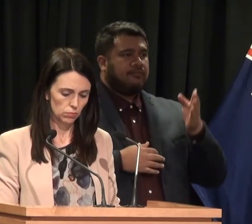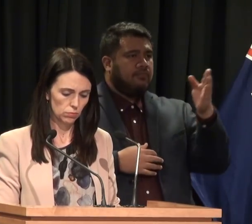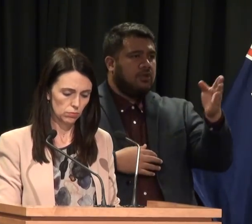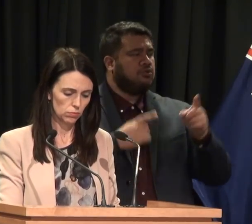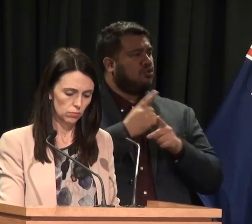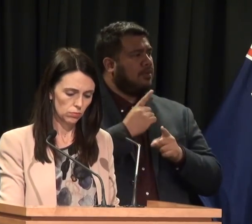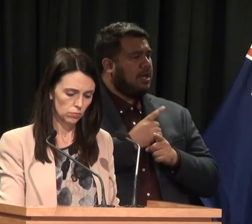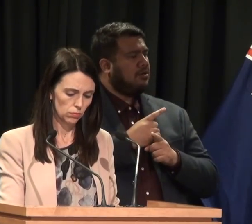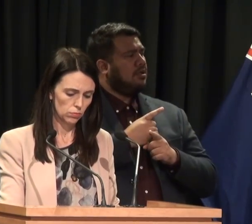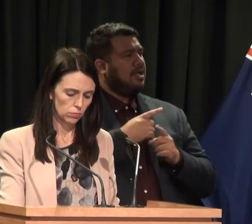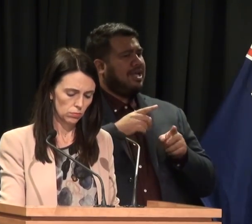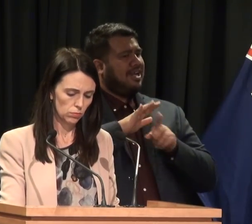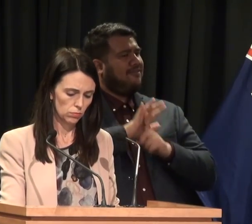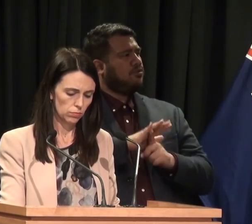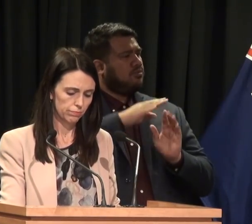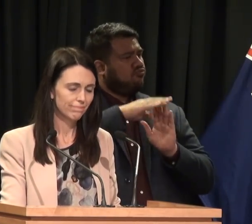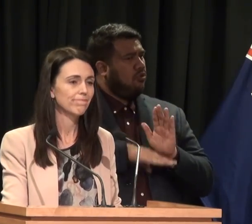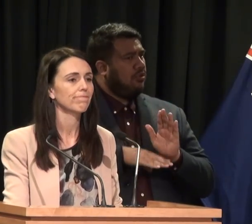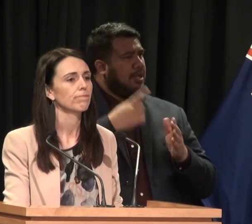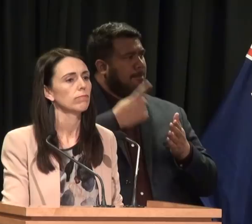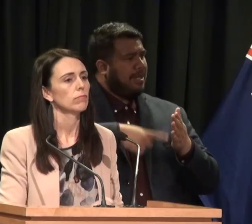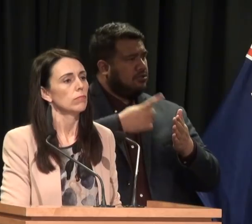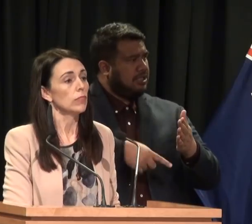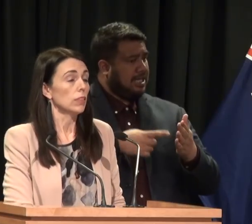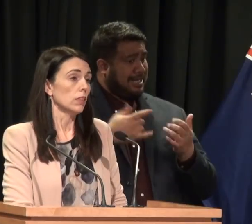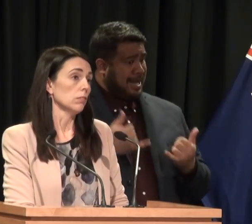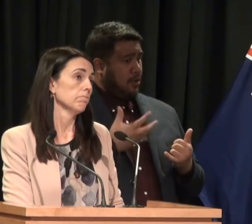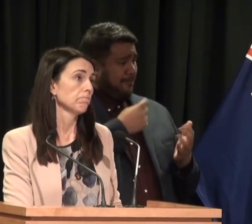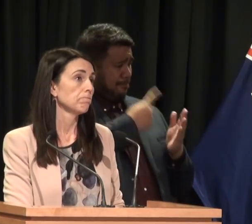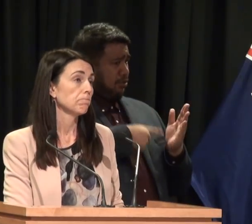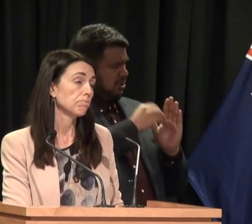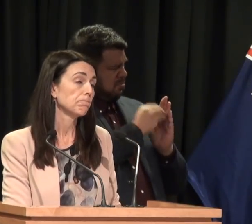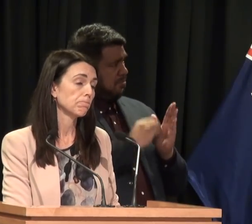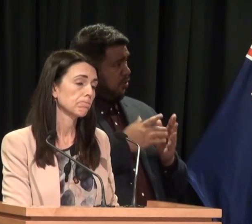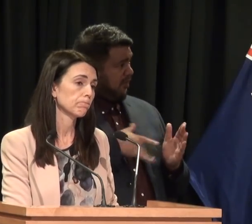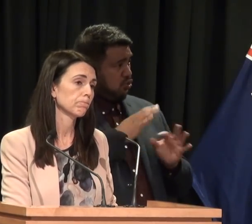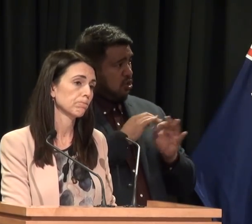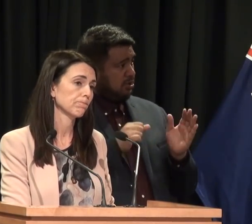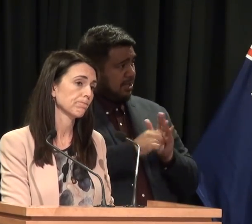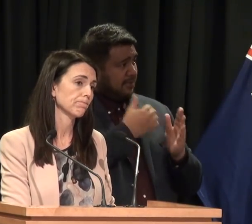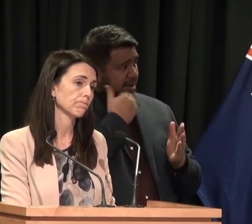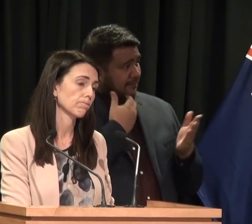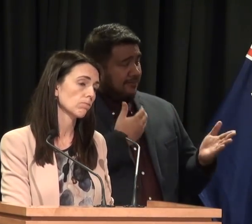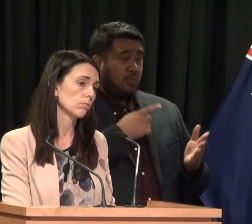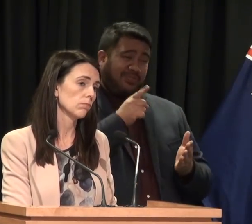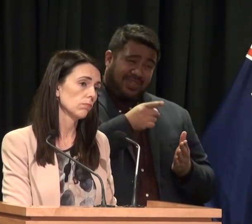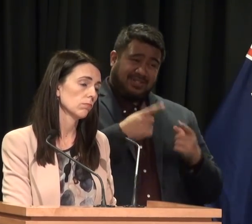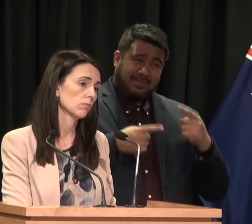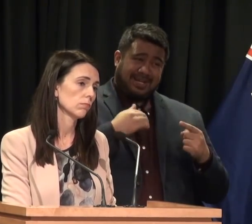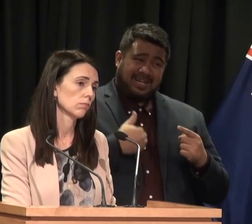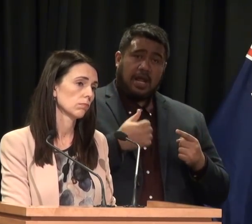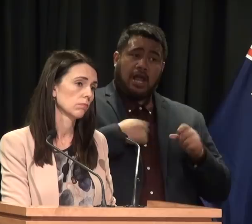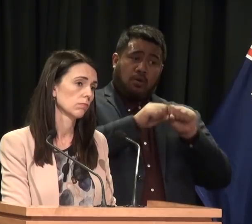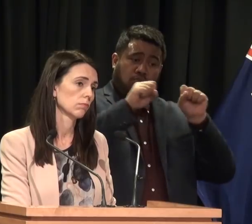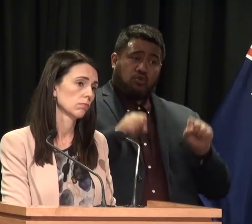rules. Are the penalties available not currently tough enough? Well, that's the debate that we now have to have is, is our regime strong